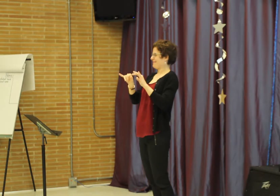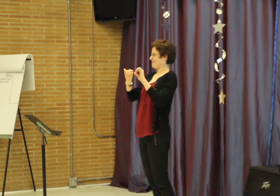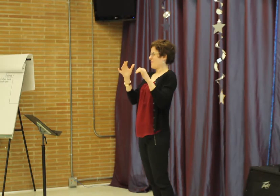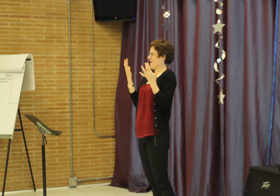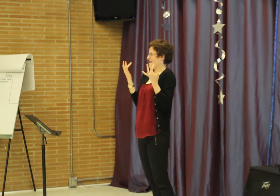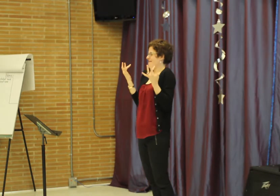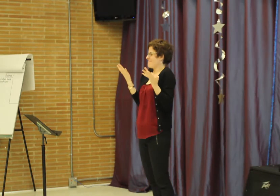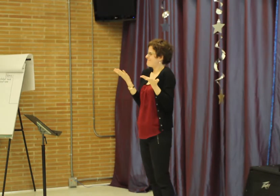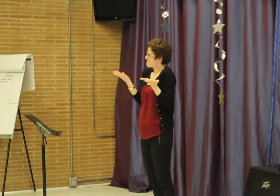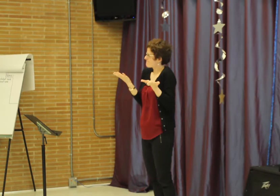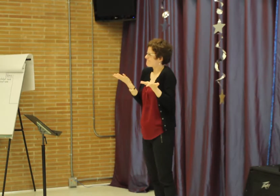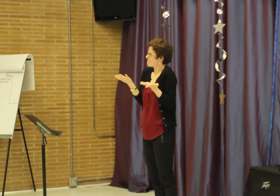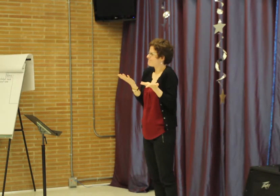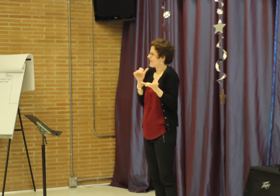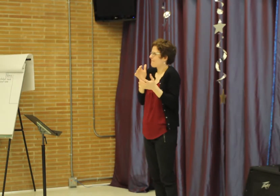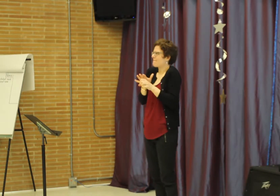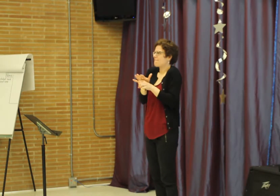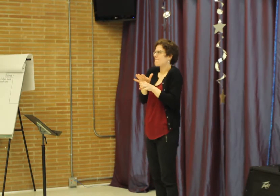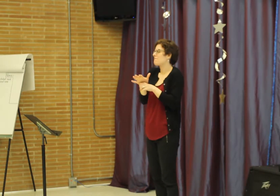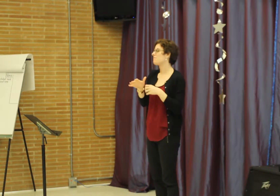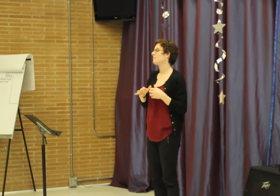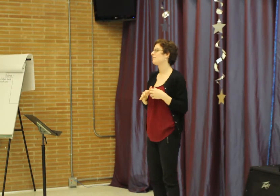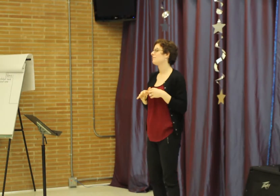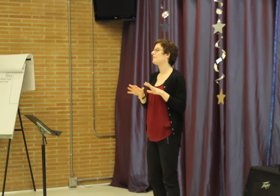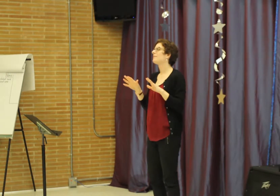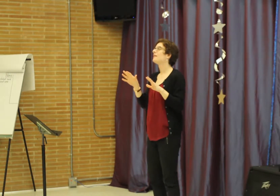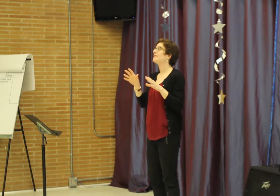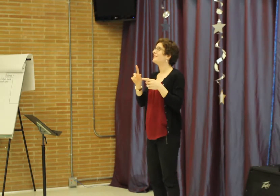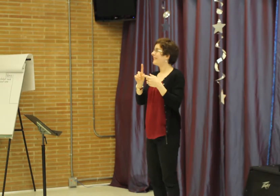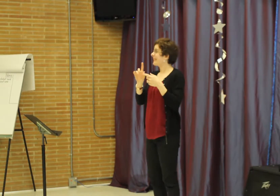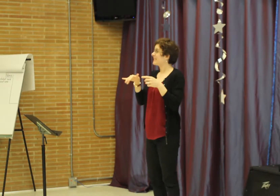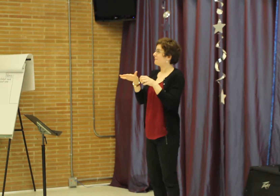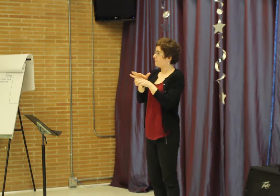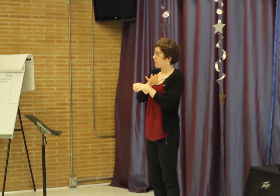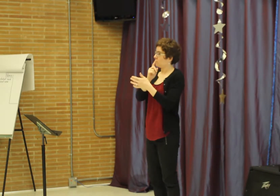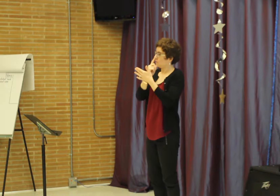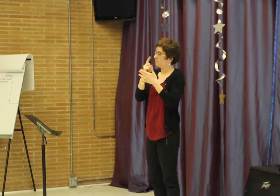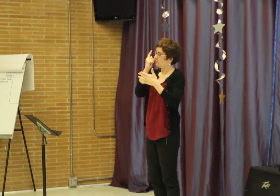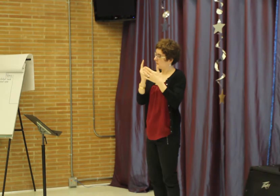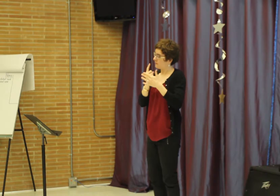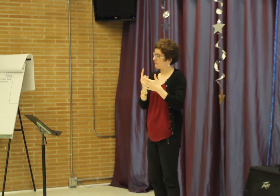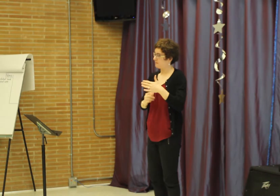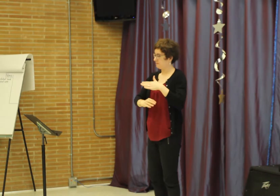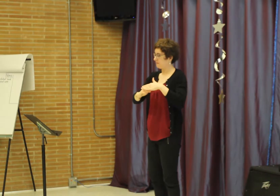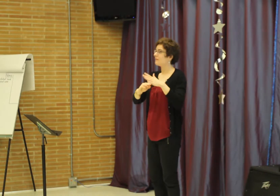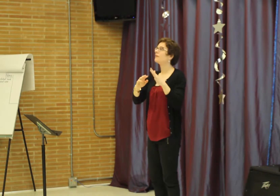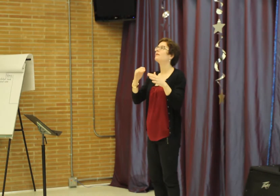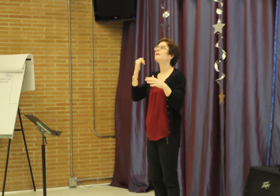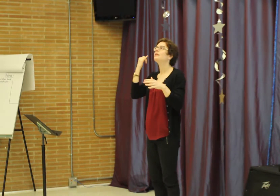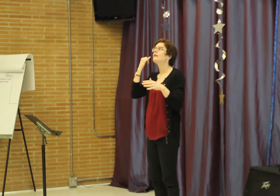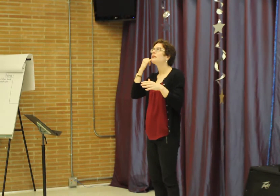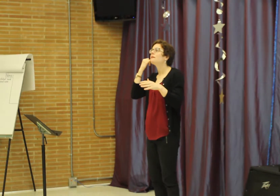So, we have to look at why the system is designed that way. There's insufficient language services for parents.